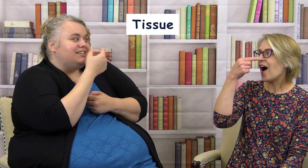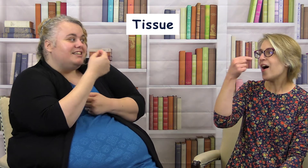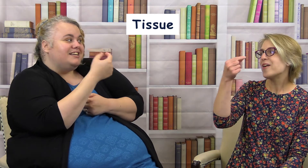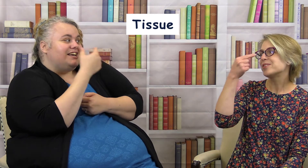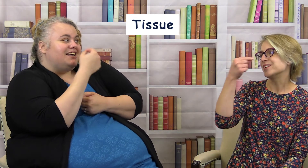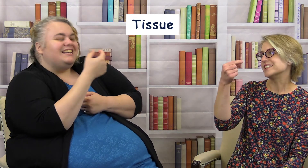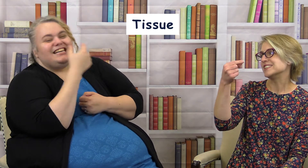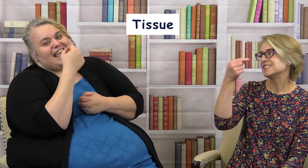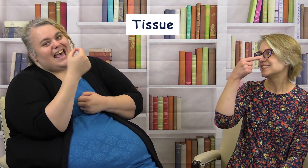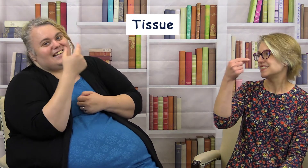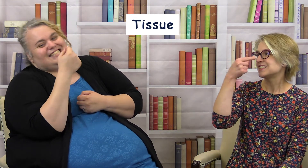oh good yes